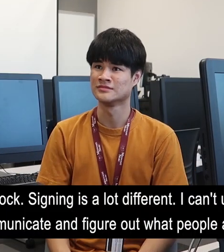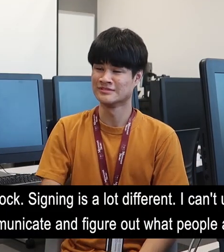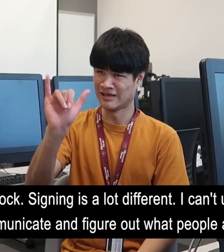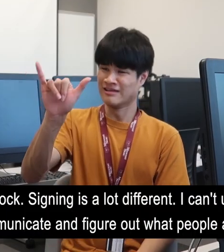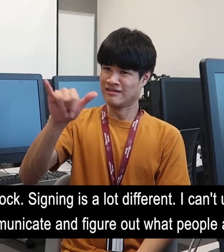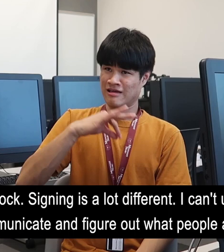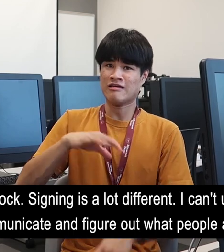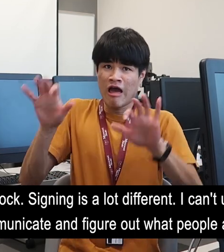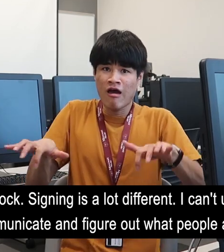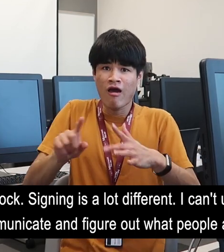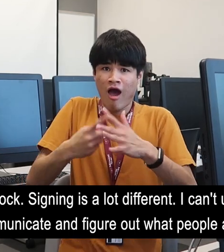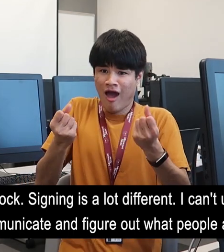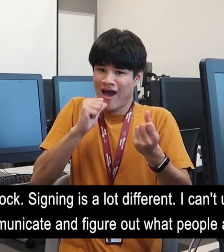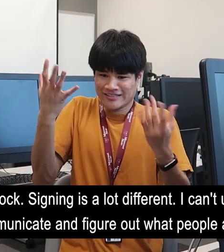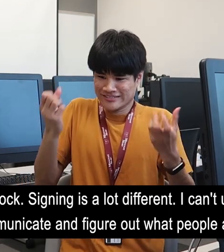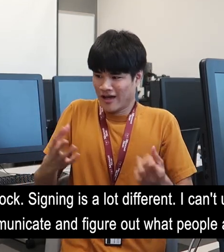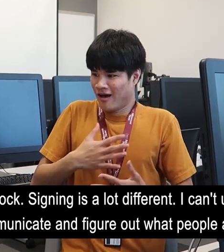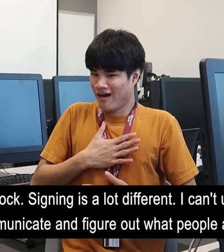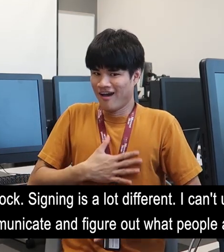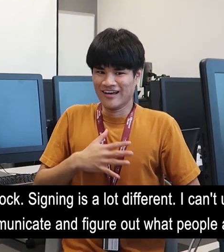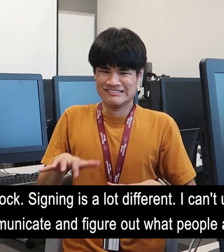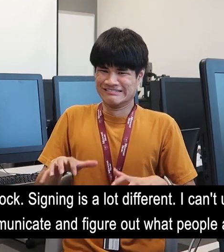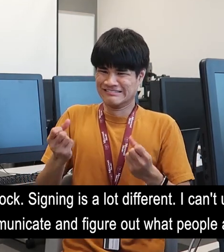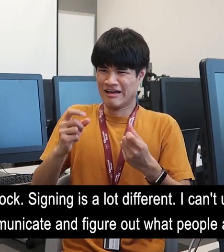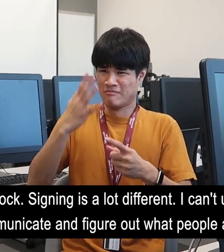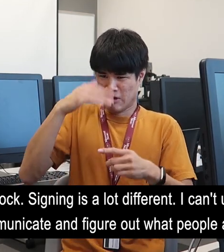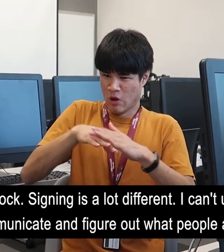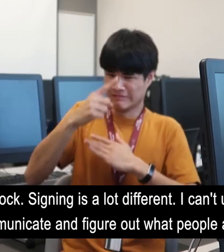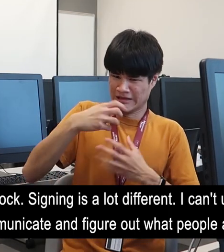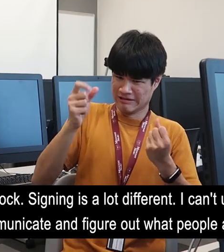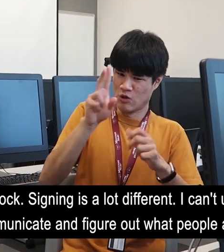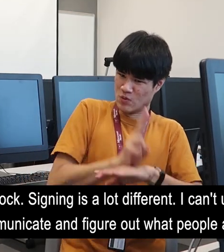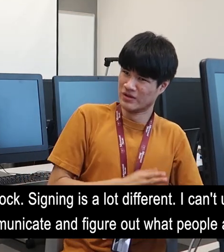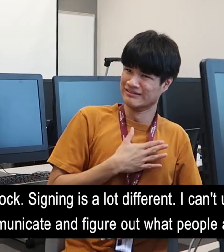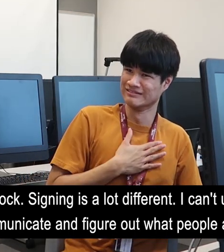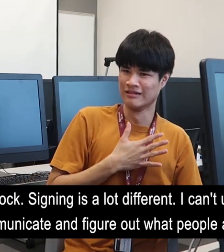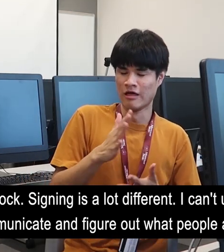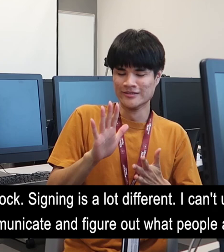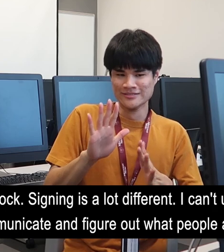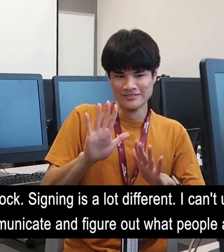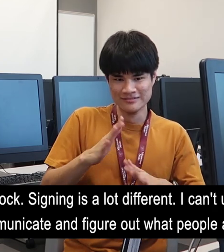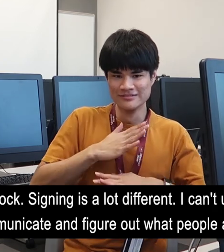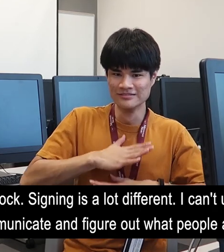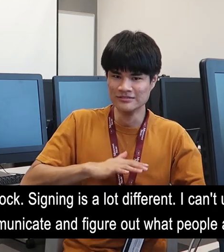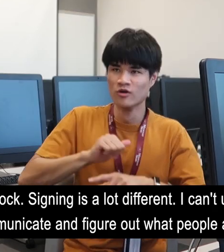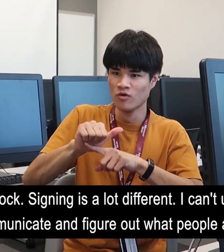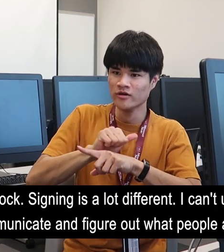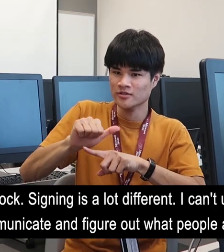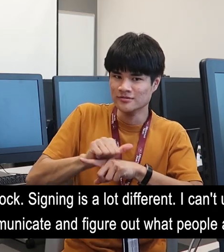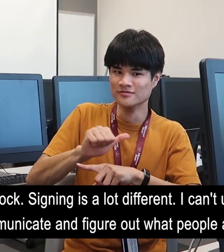I definitely felt culture shock. Signing is a lot different. I can't use the language I'm used to and it's tough to communicate and figure out what